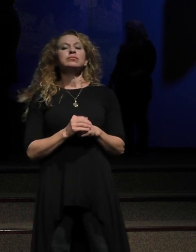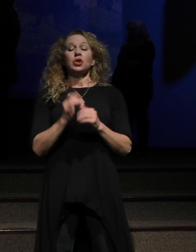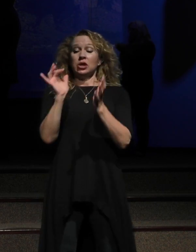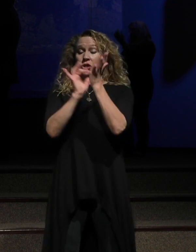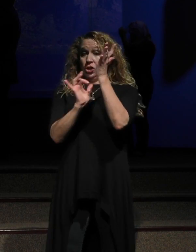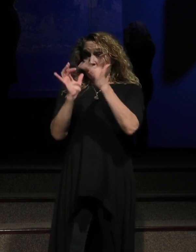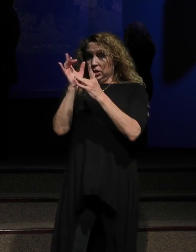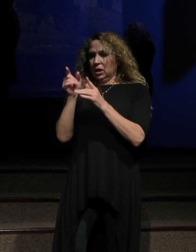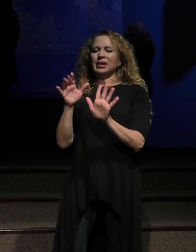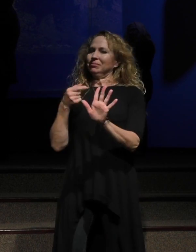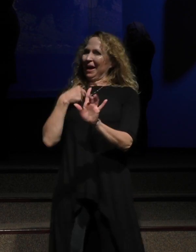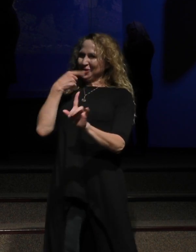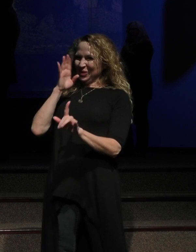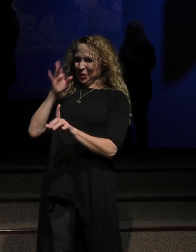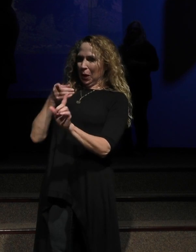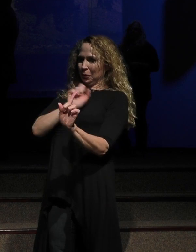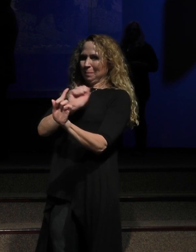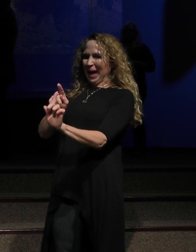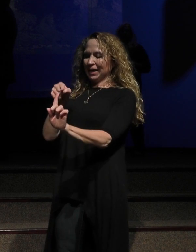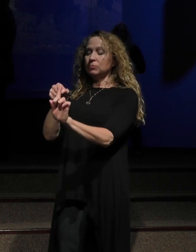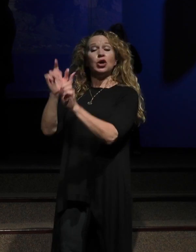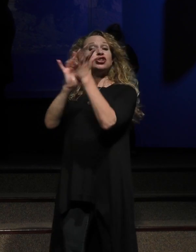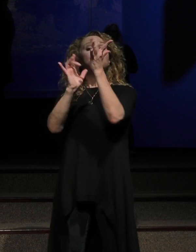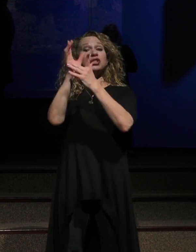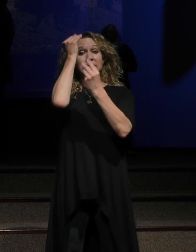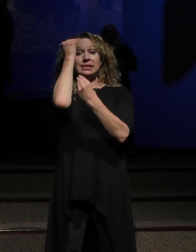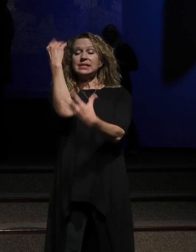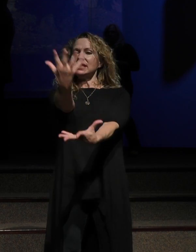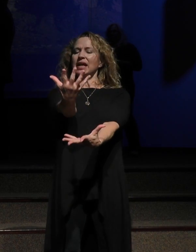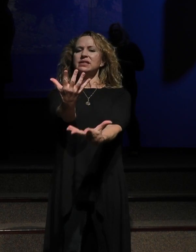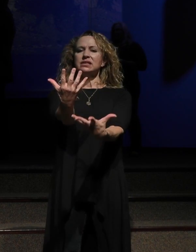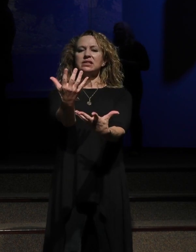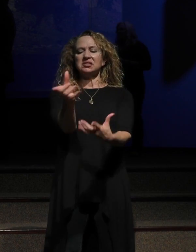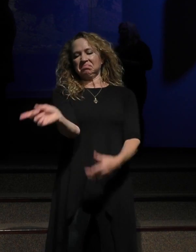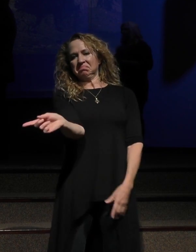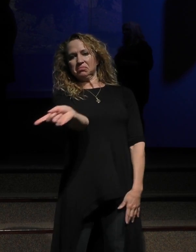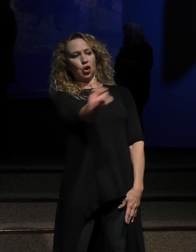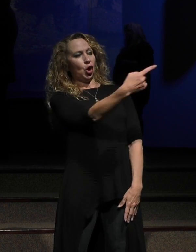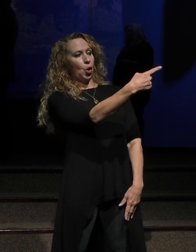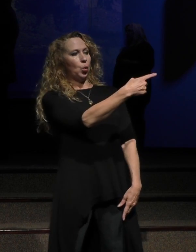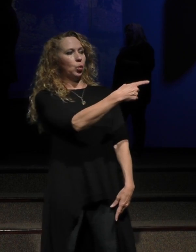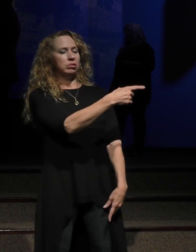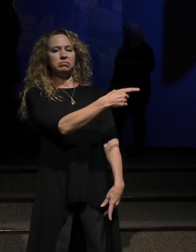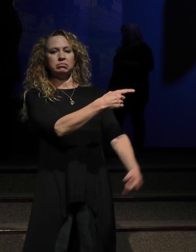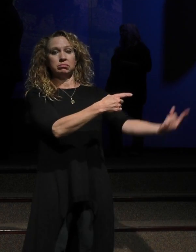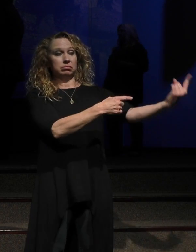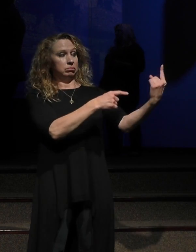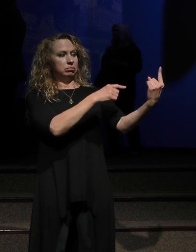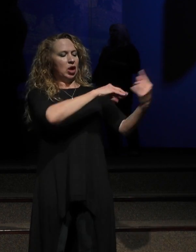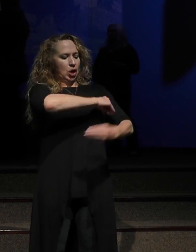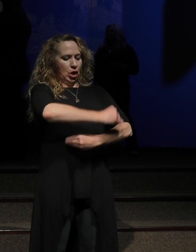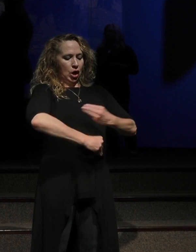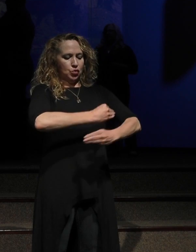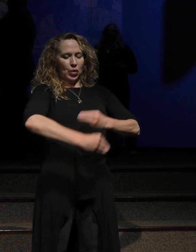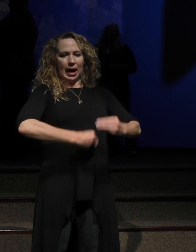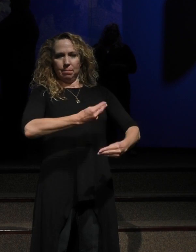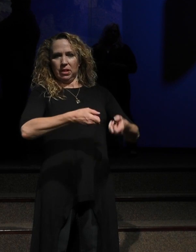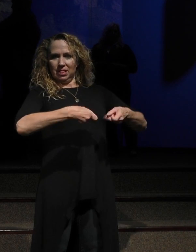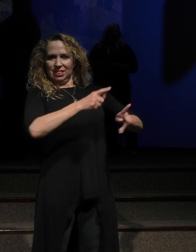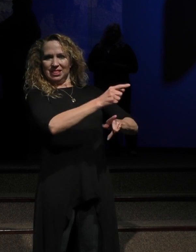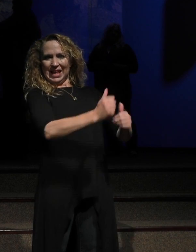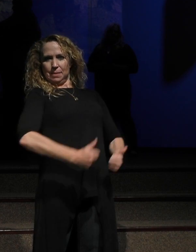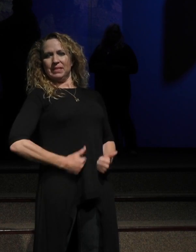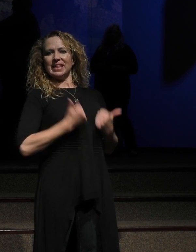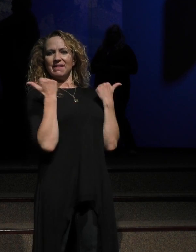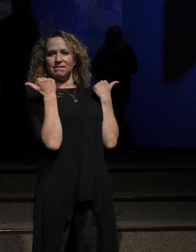says, and I told you, was going to come back to this. When Jesus says, unwrap Lazarus and let him live. I just